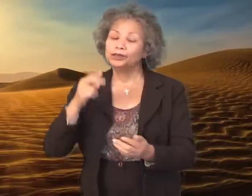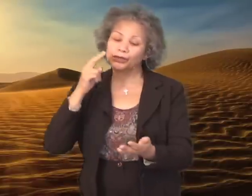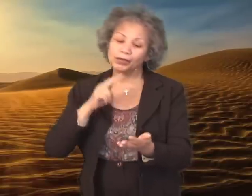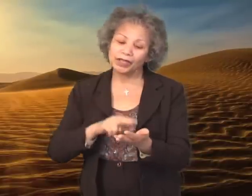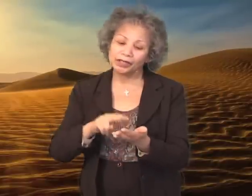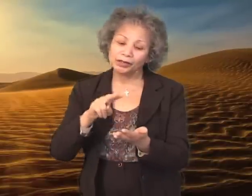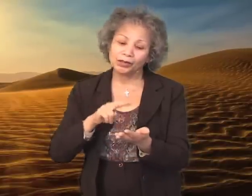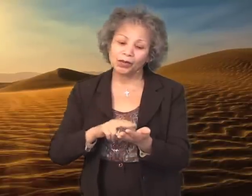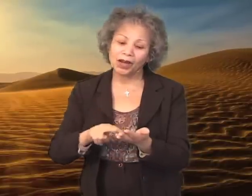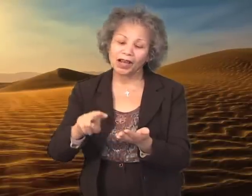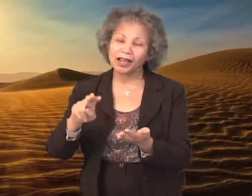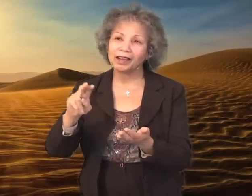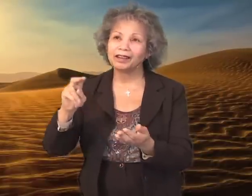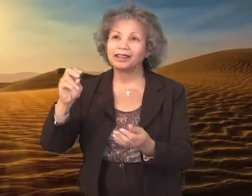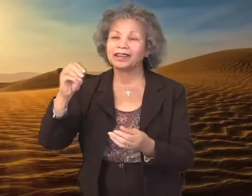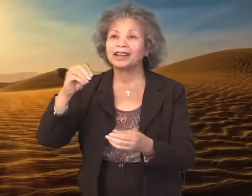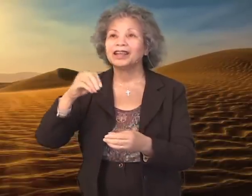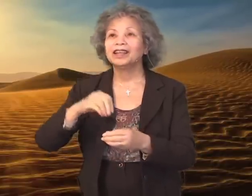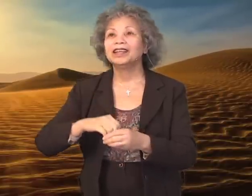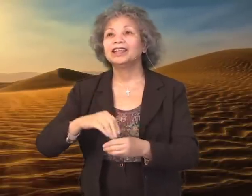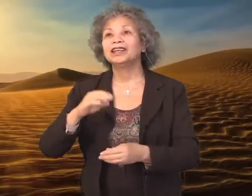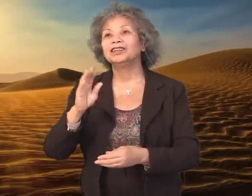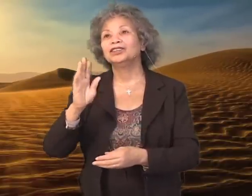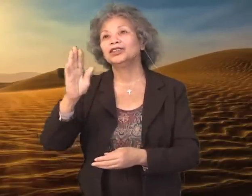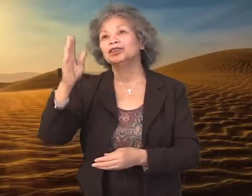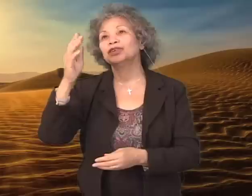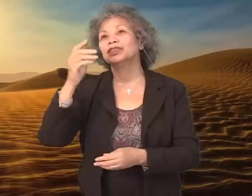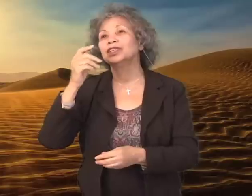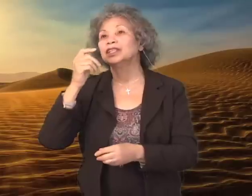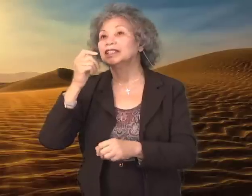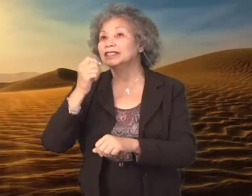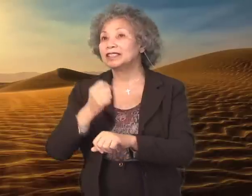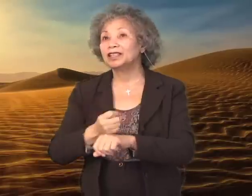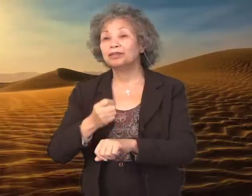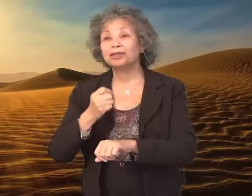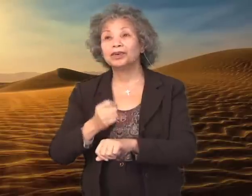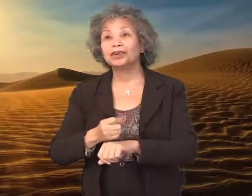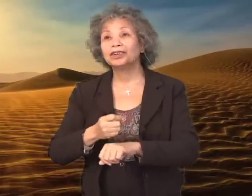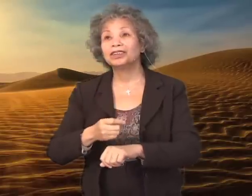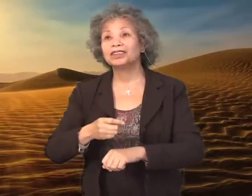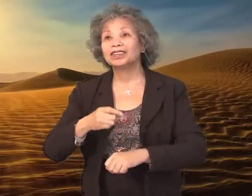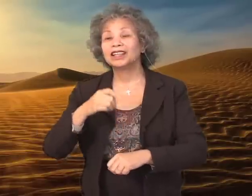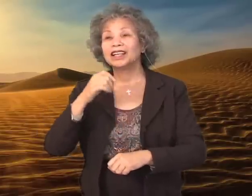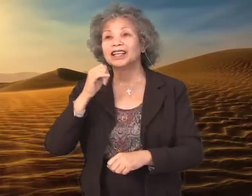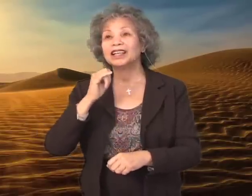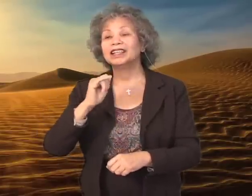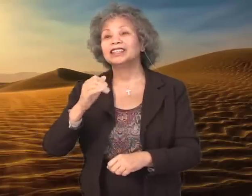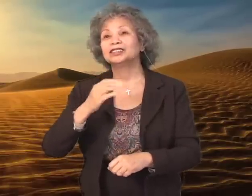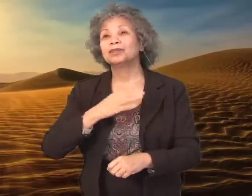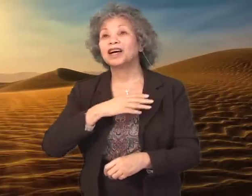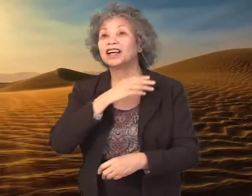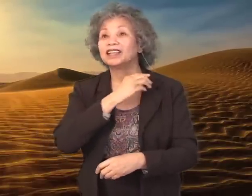inquire in your temple, is my